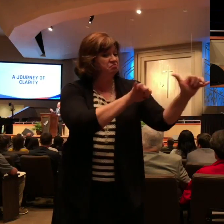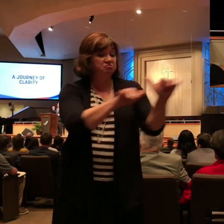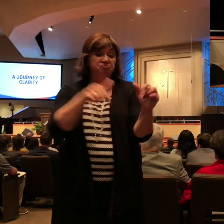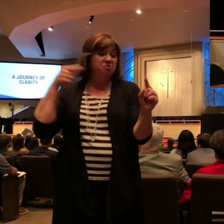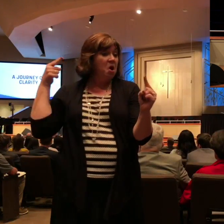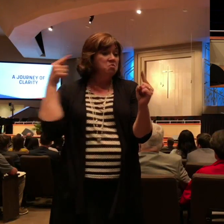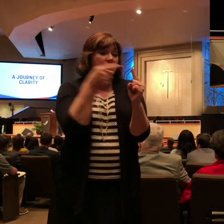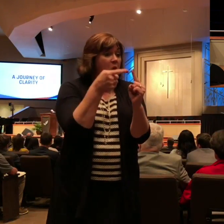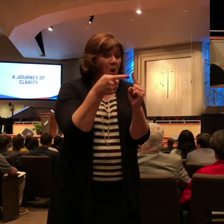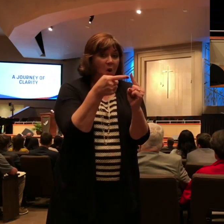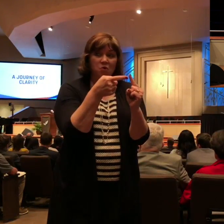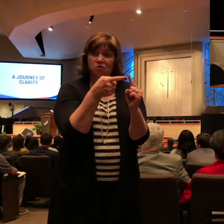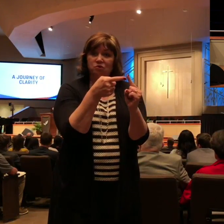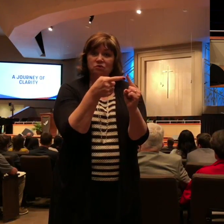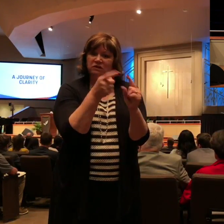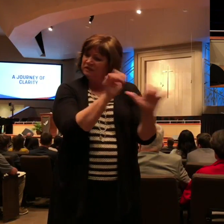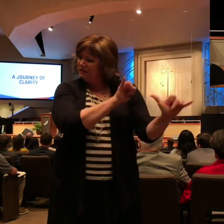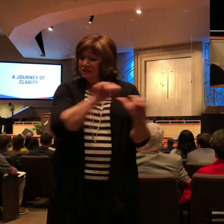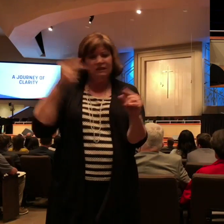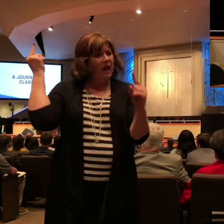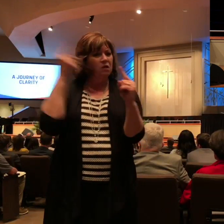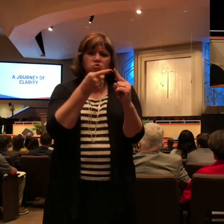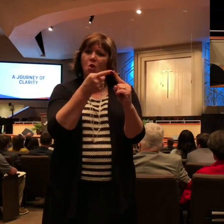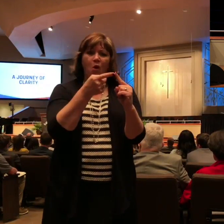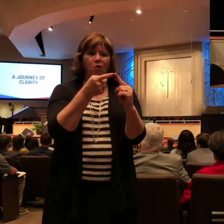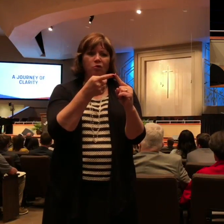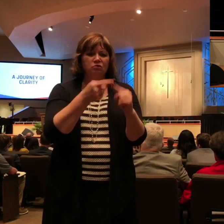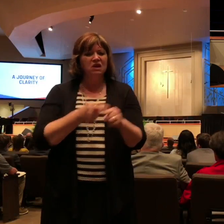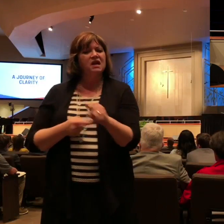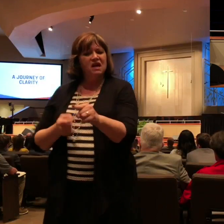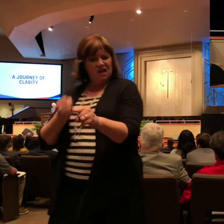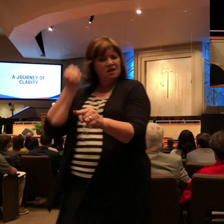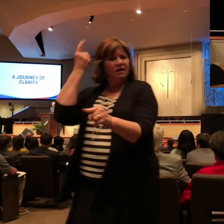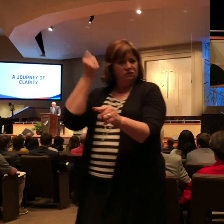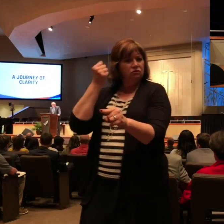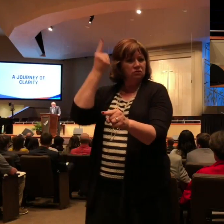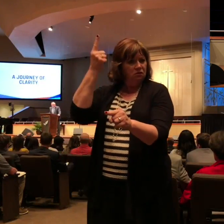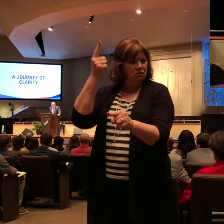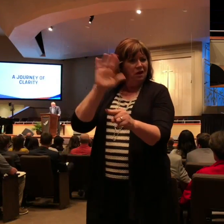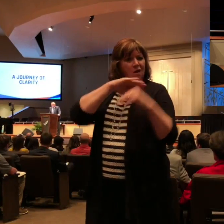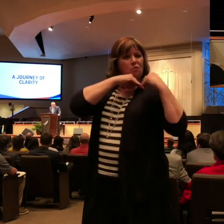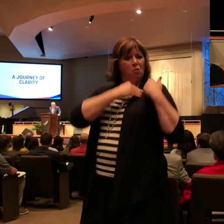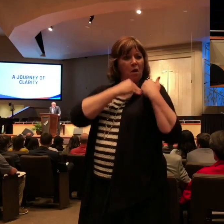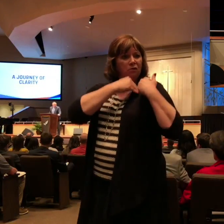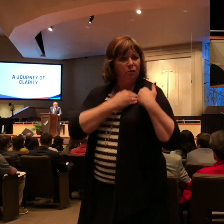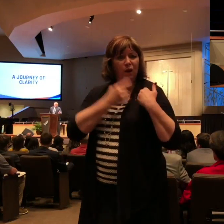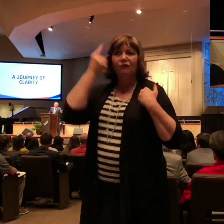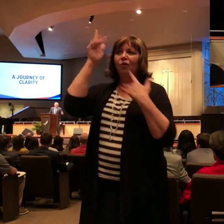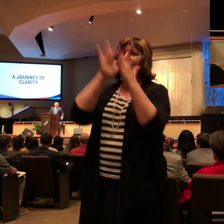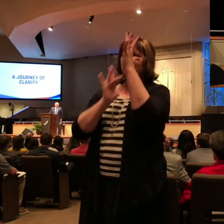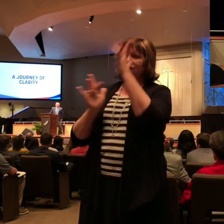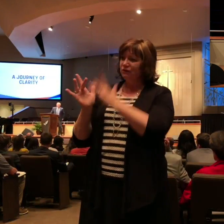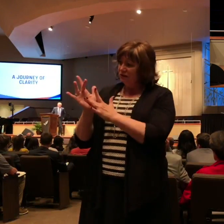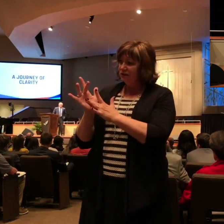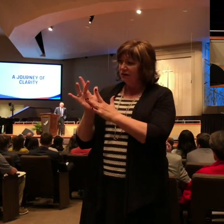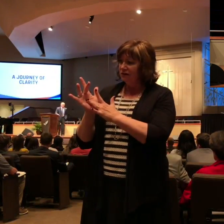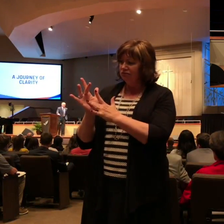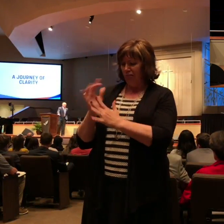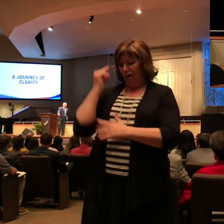was because of the clarity that he had when it came to service to the Lord Jesus Christ. You know, as I think about the life of the